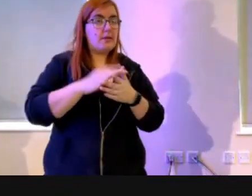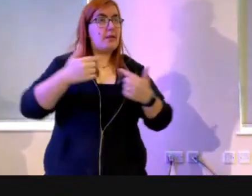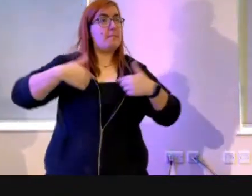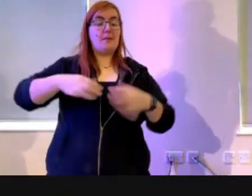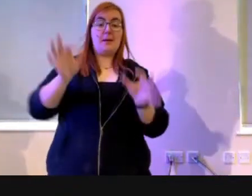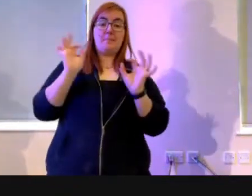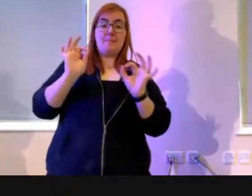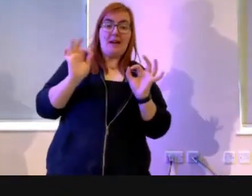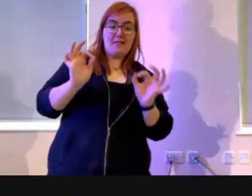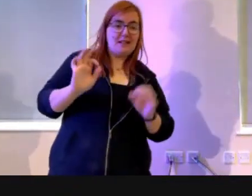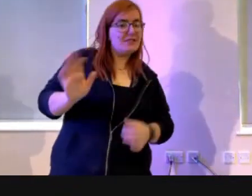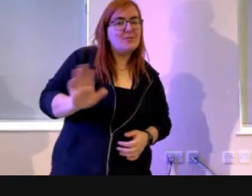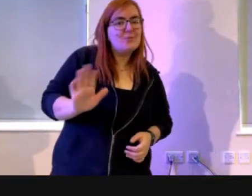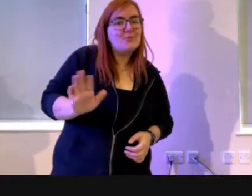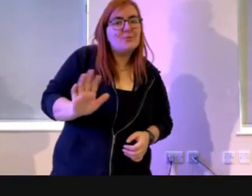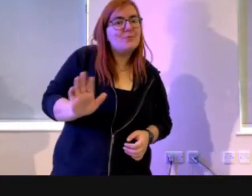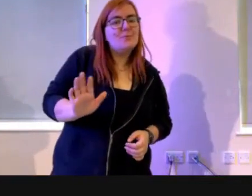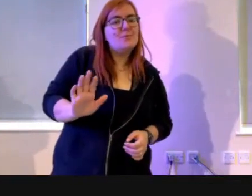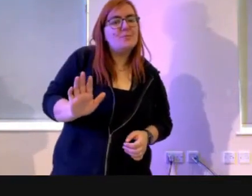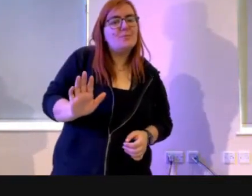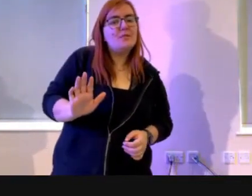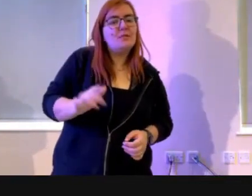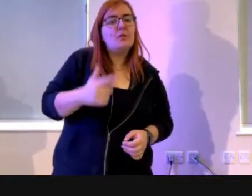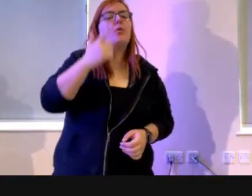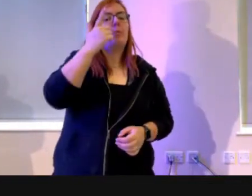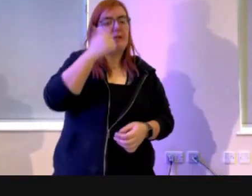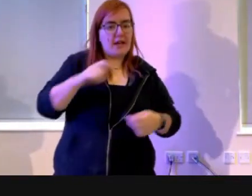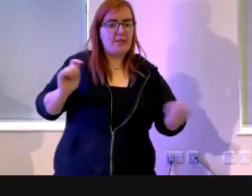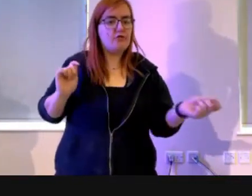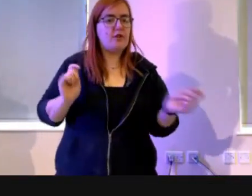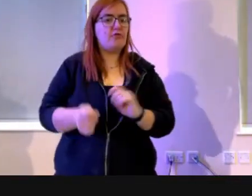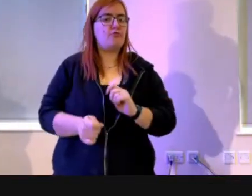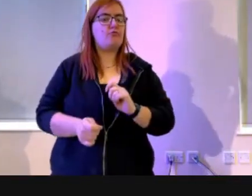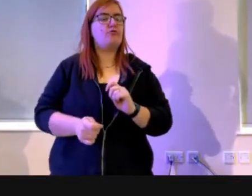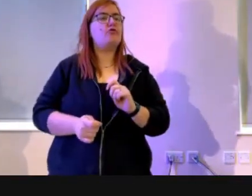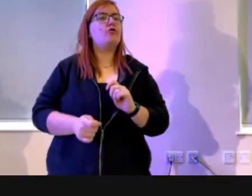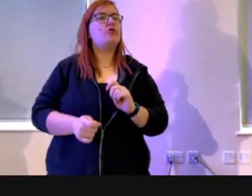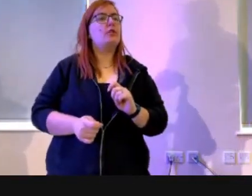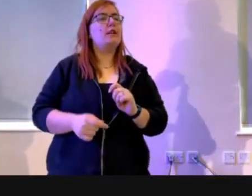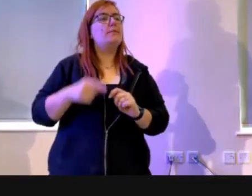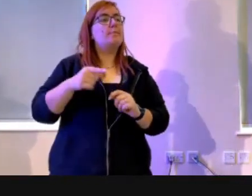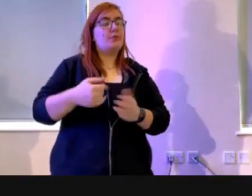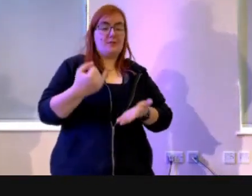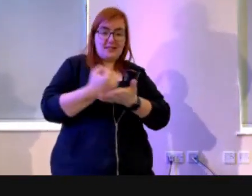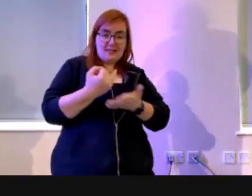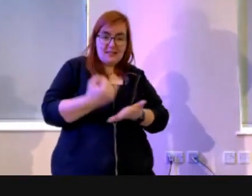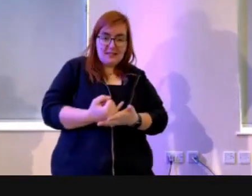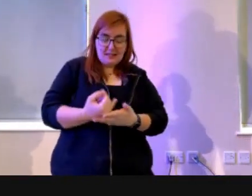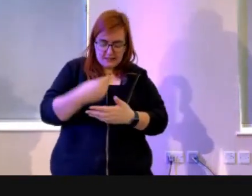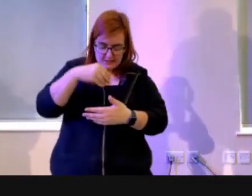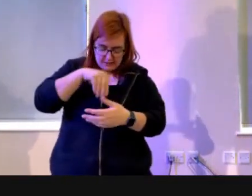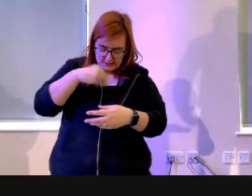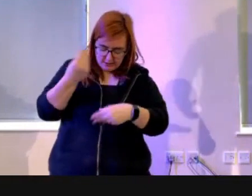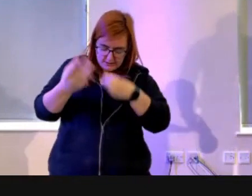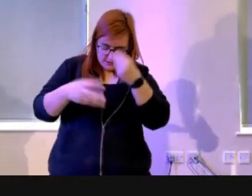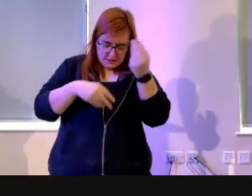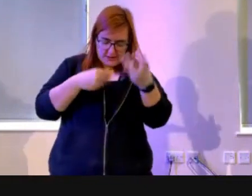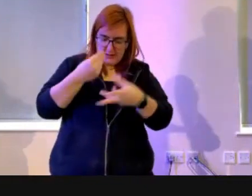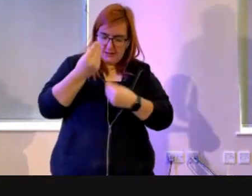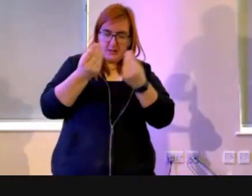but we can change. And those sins in our life that entangle us, that slow us down,